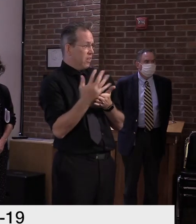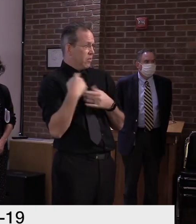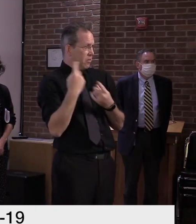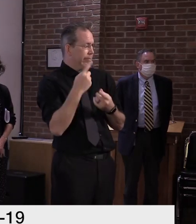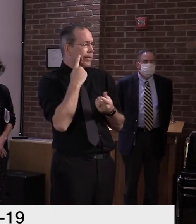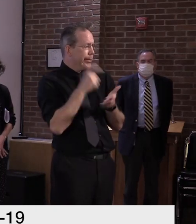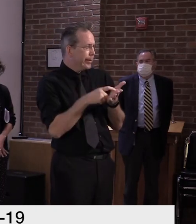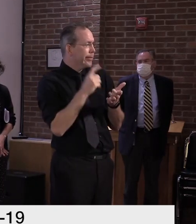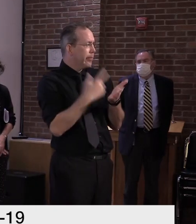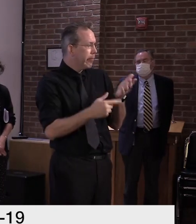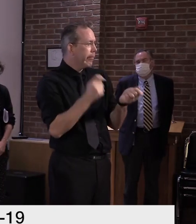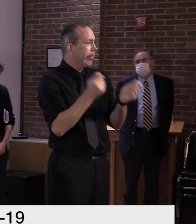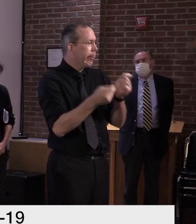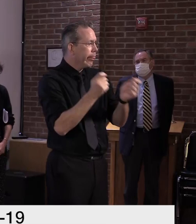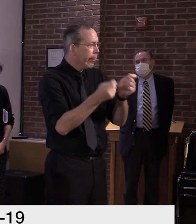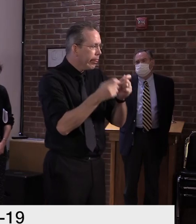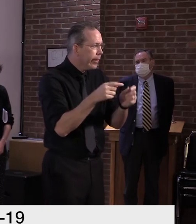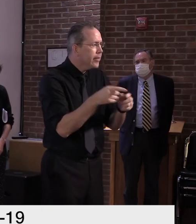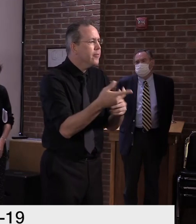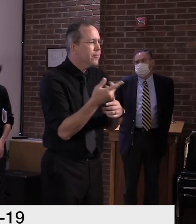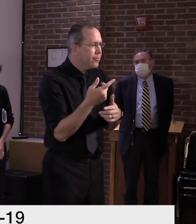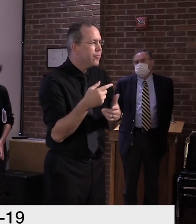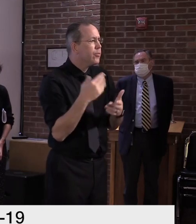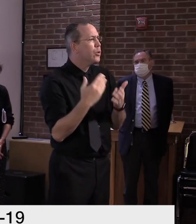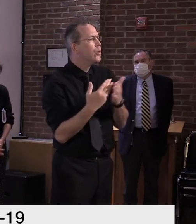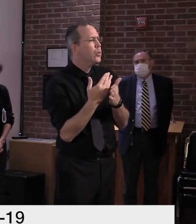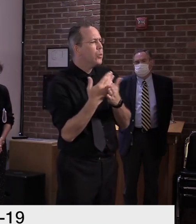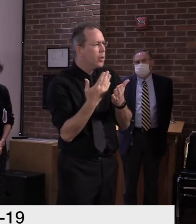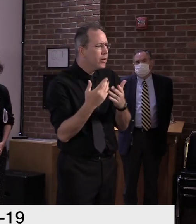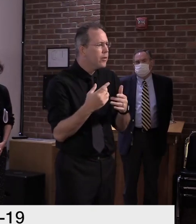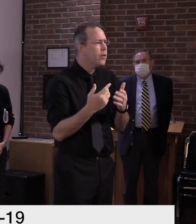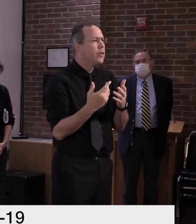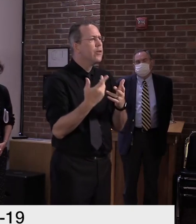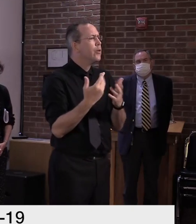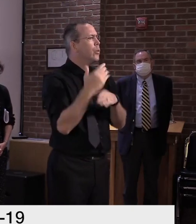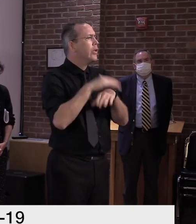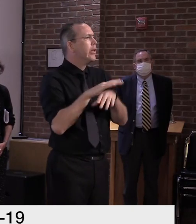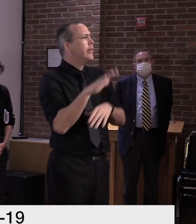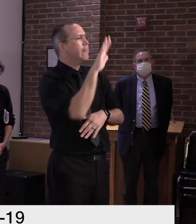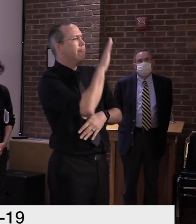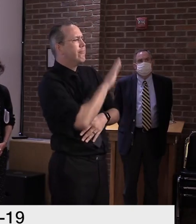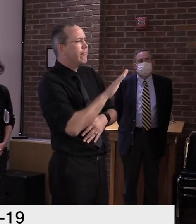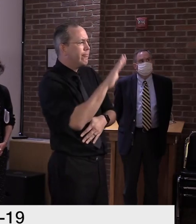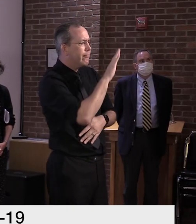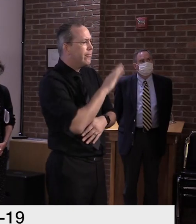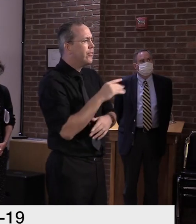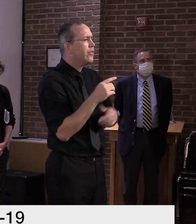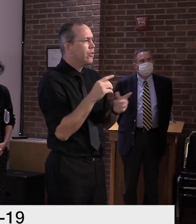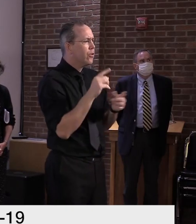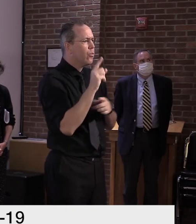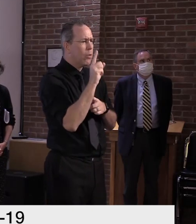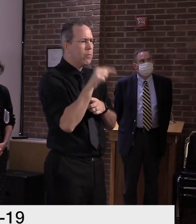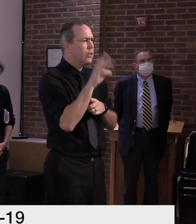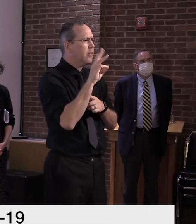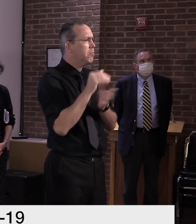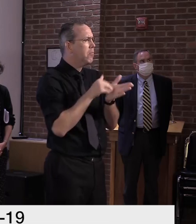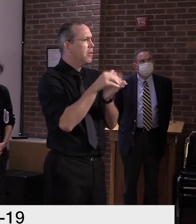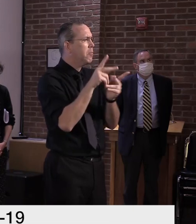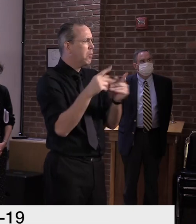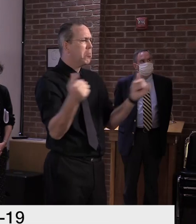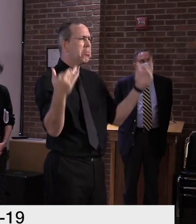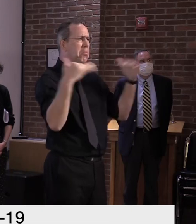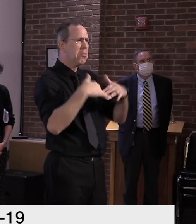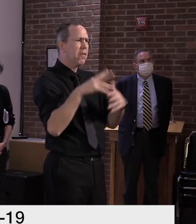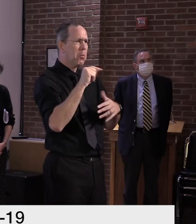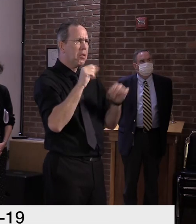we started out with about 3.6 million people that were able to come to Vermont without quarantine. That number increased to about